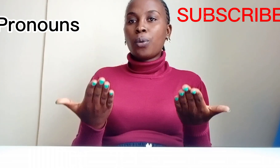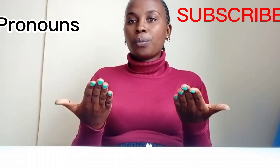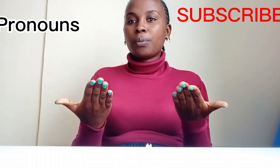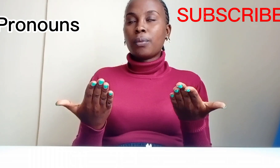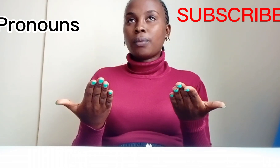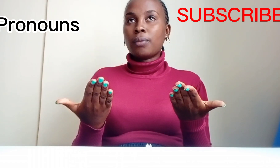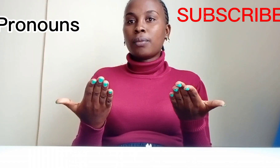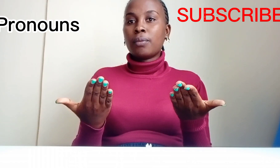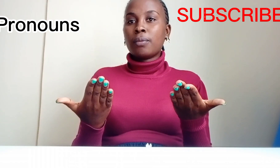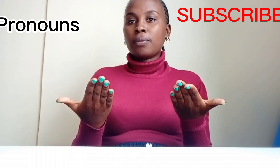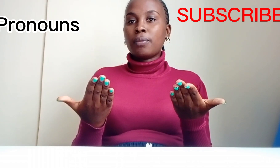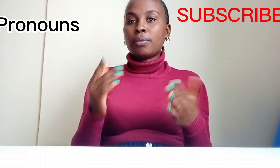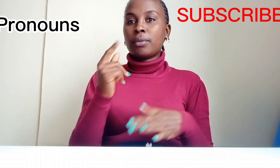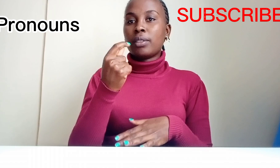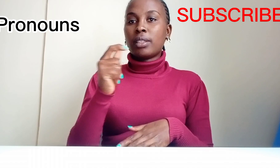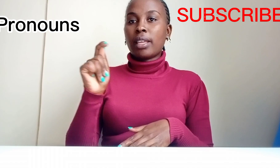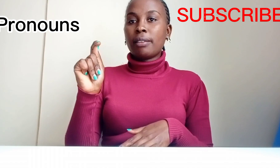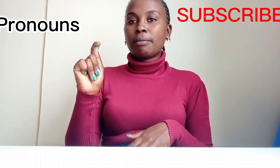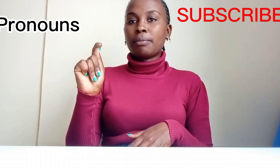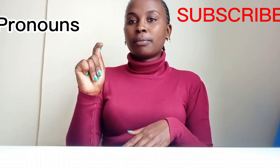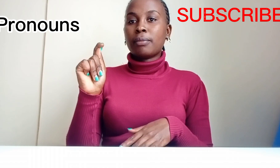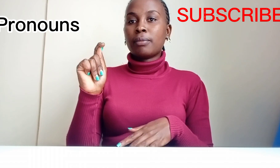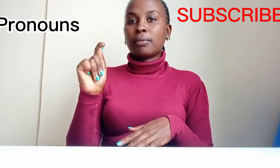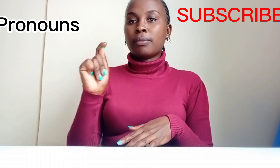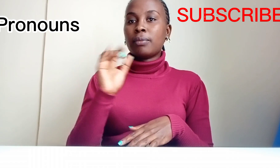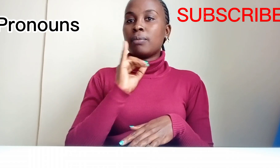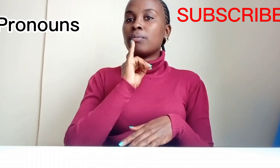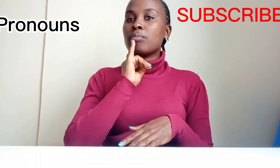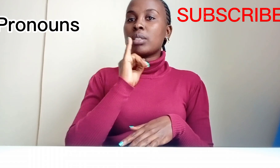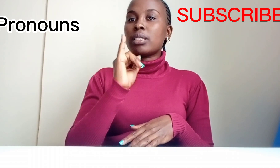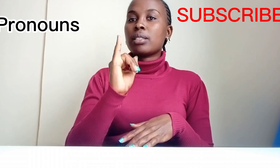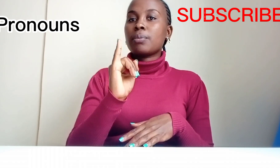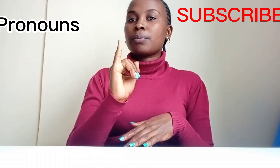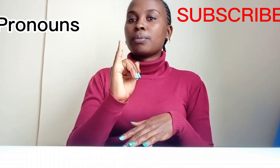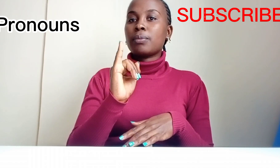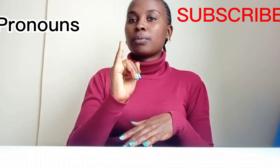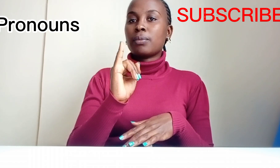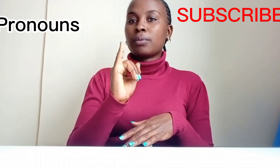the death is why